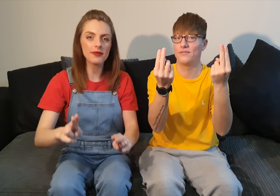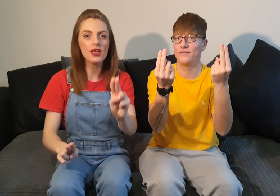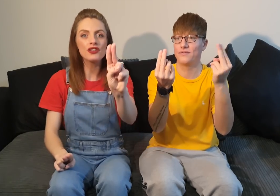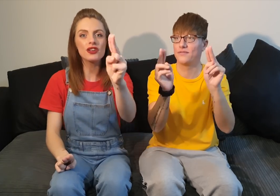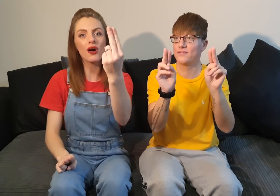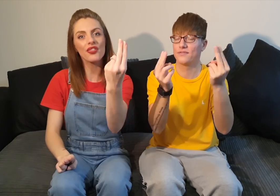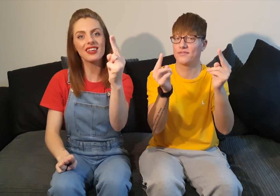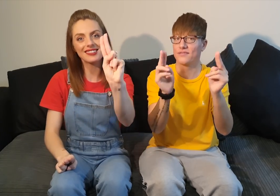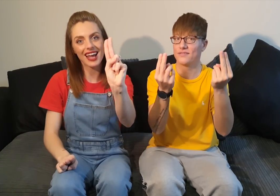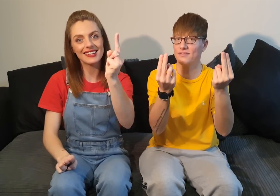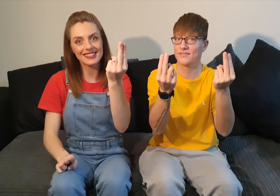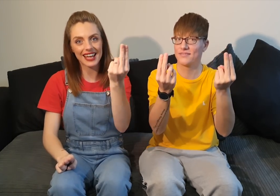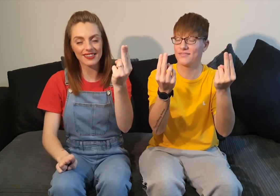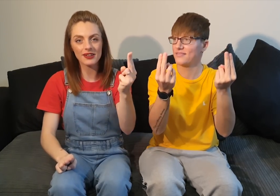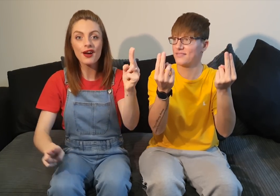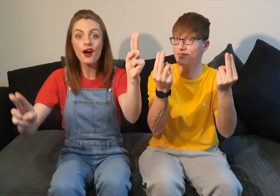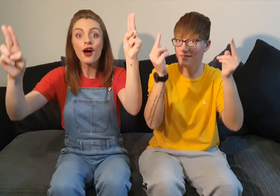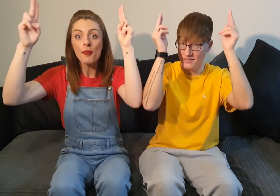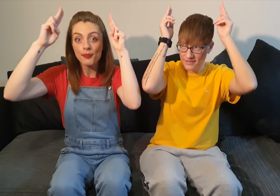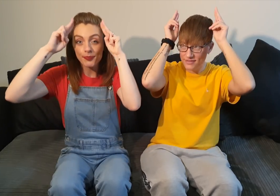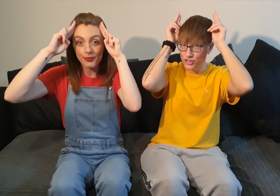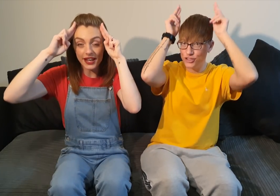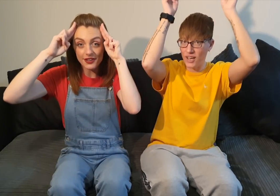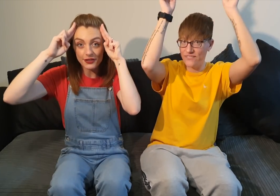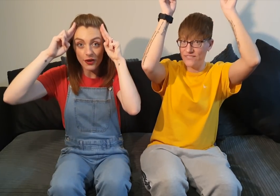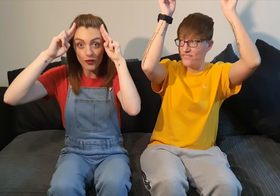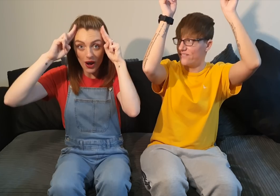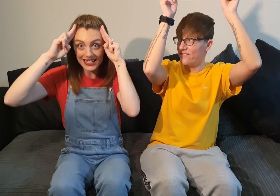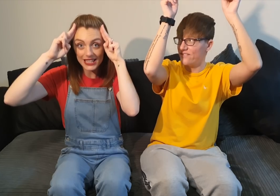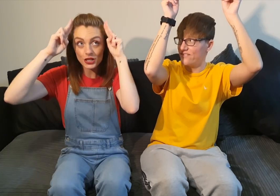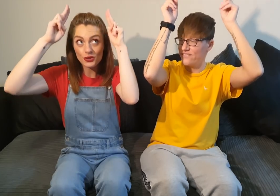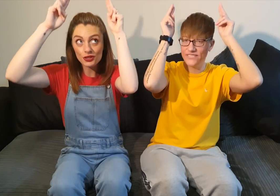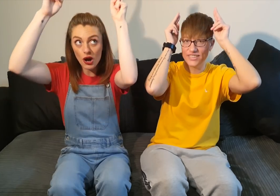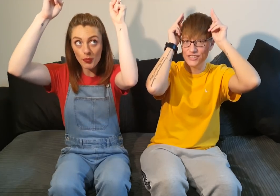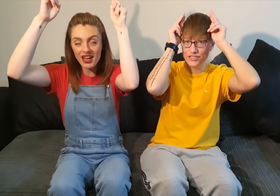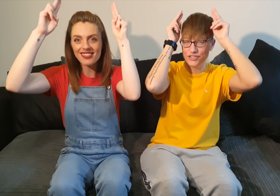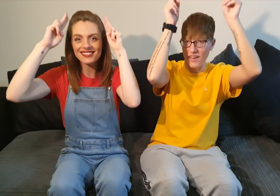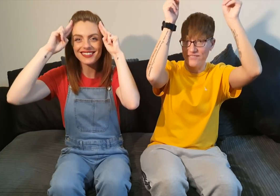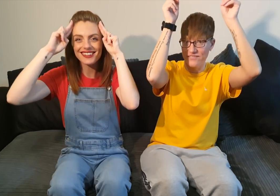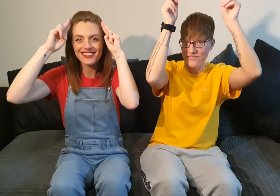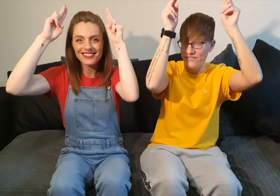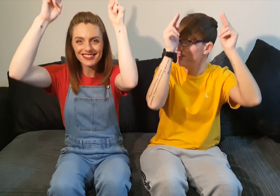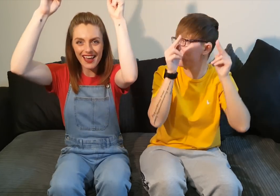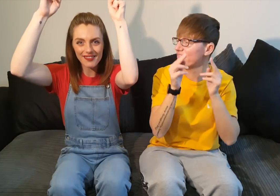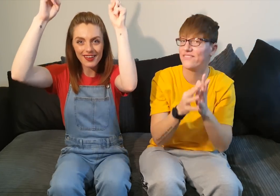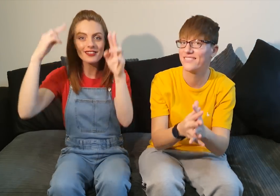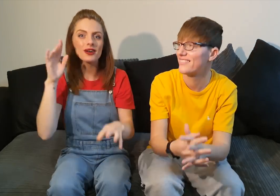two on this side together that's on your forehead to the top and this is chef so